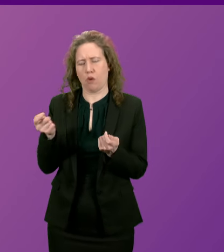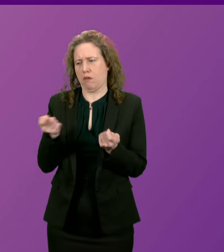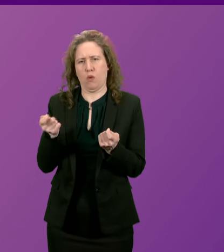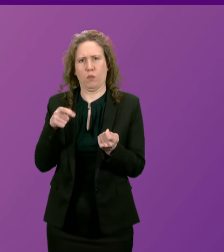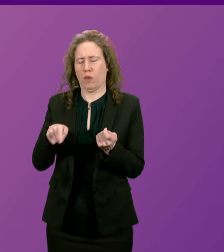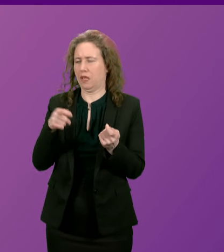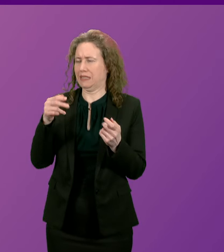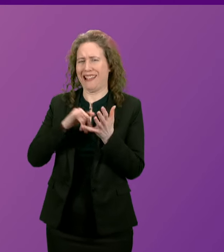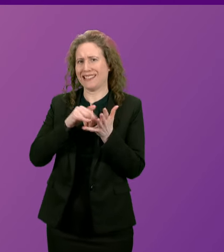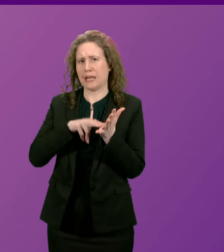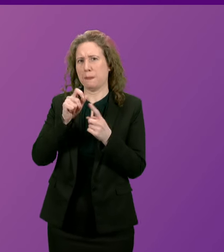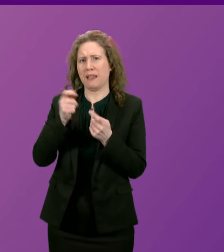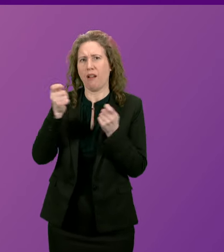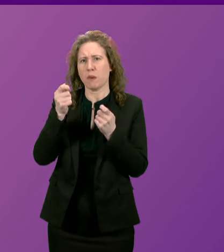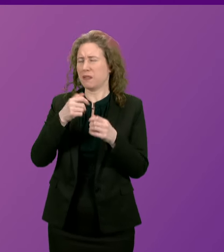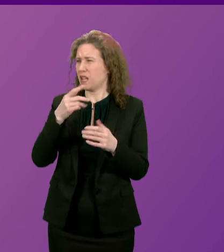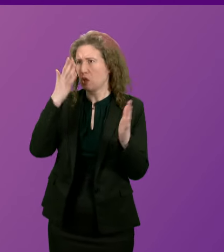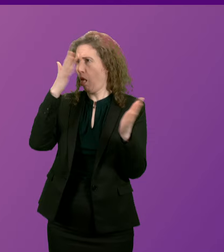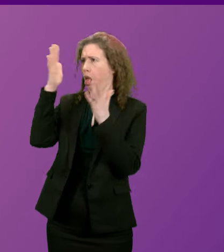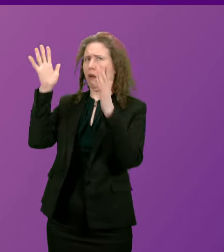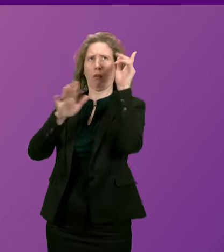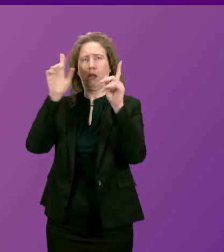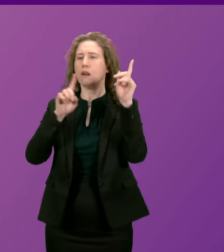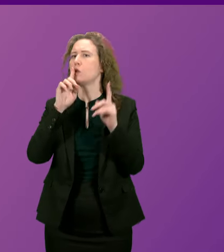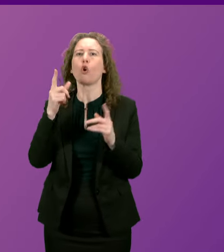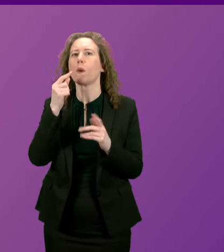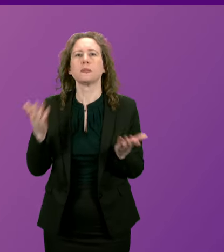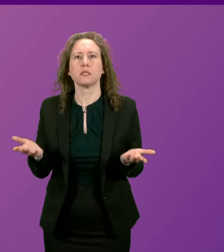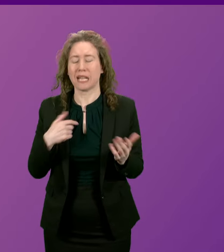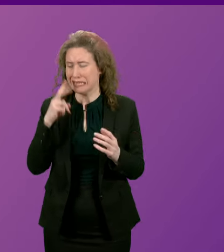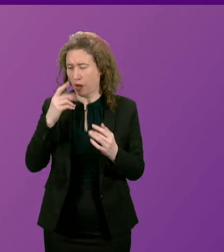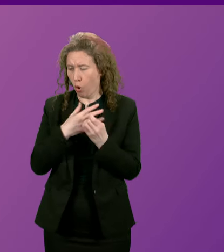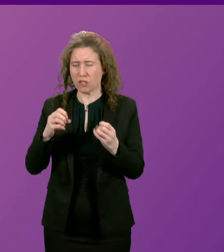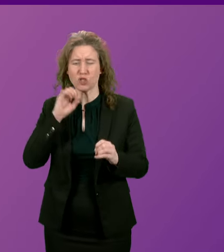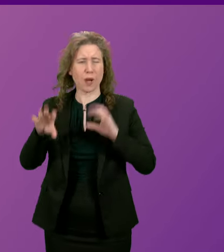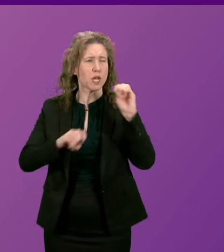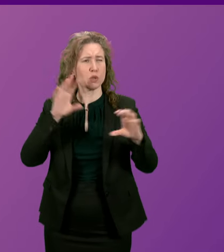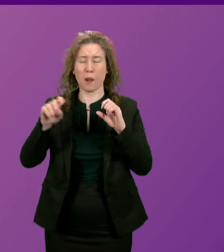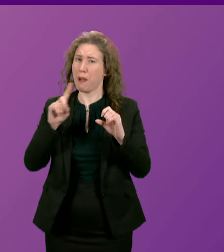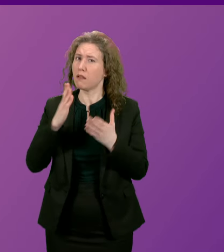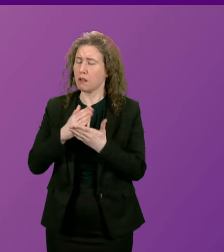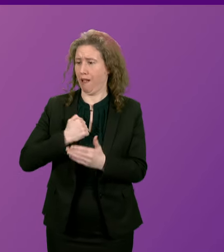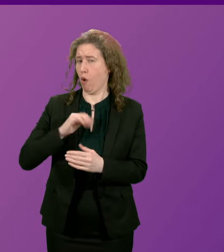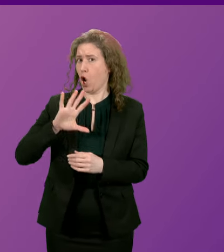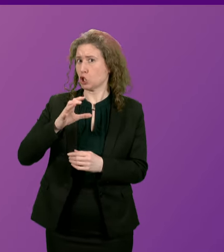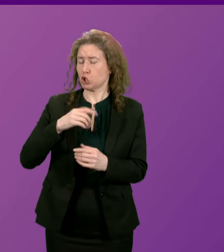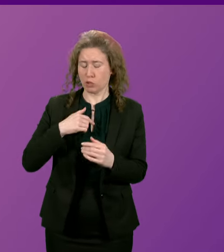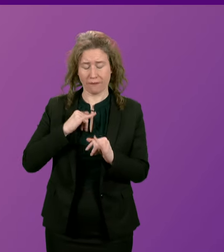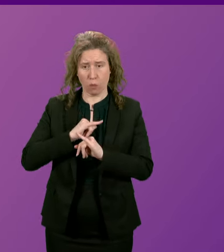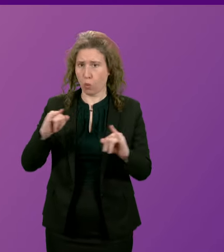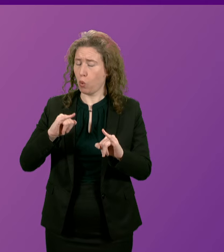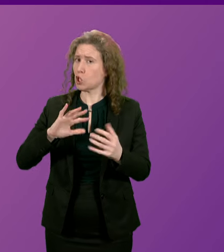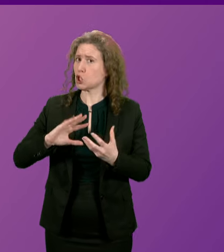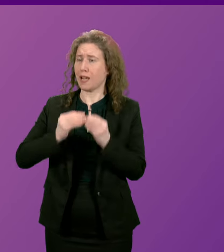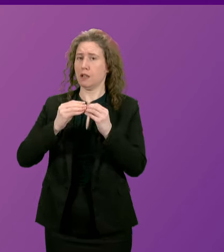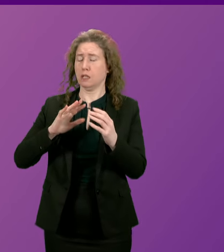incompetent SNP government. And look past all the shouting, our country is facing the greatest challenges since the creation of